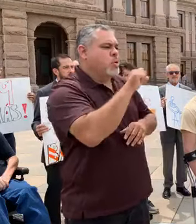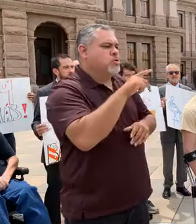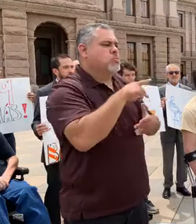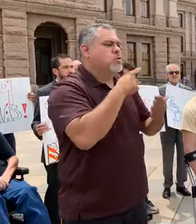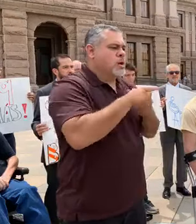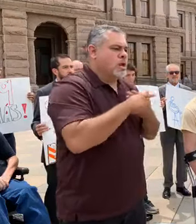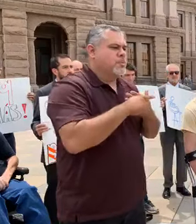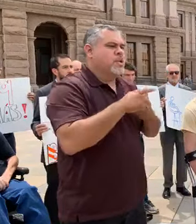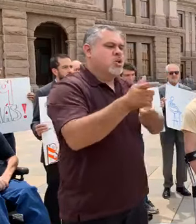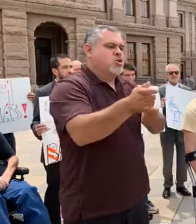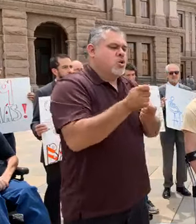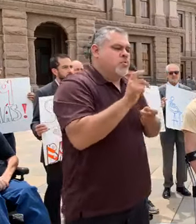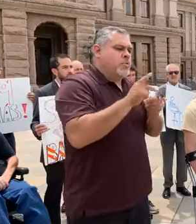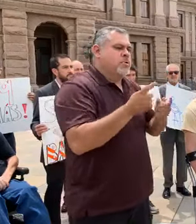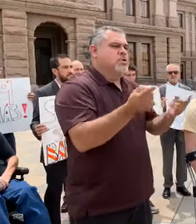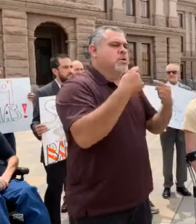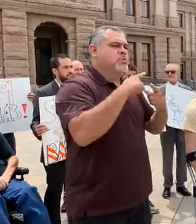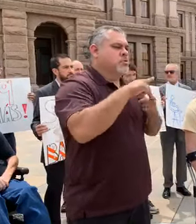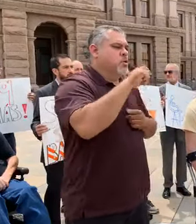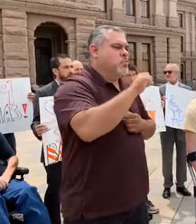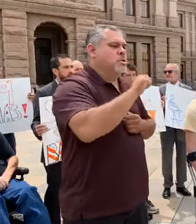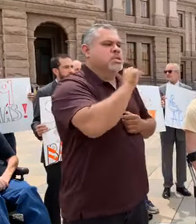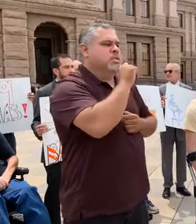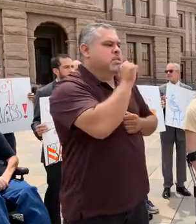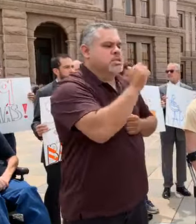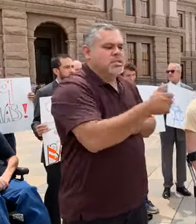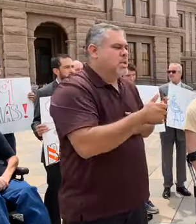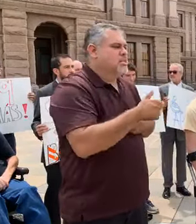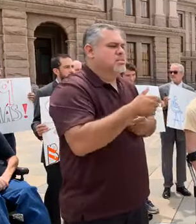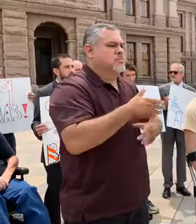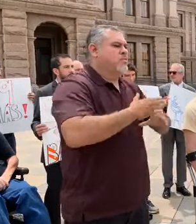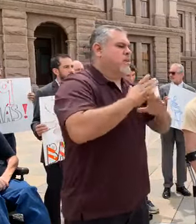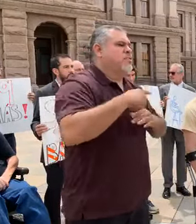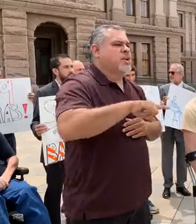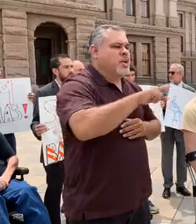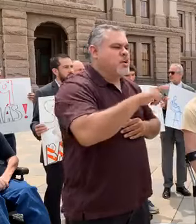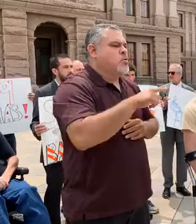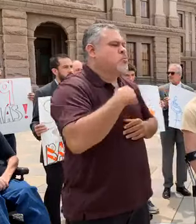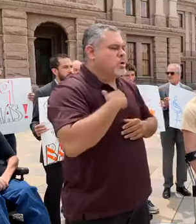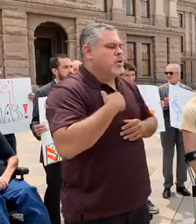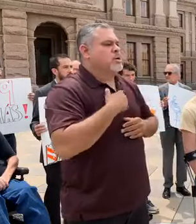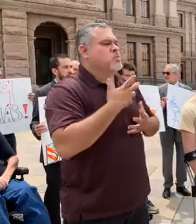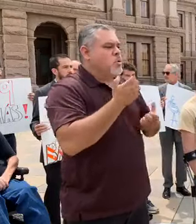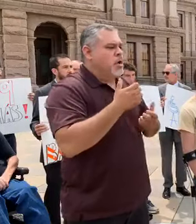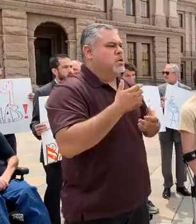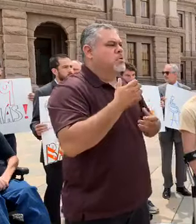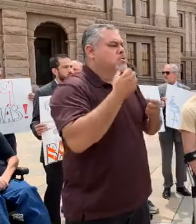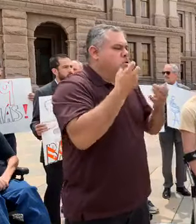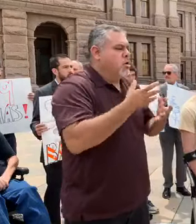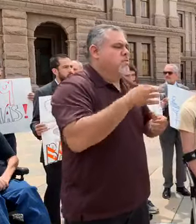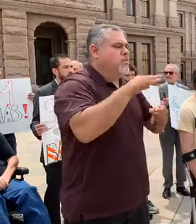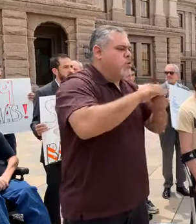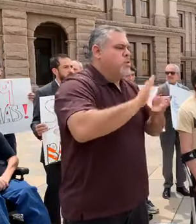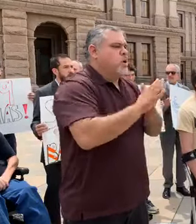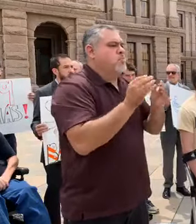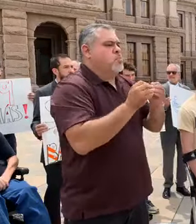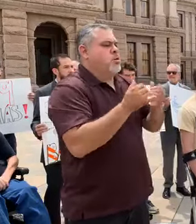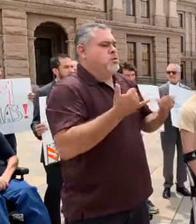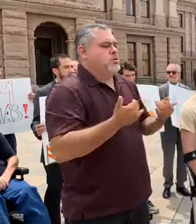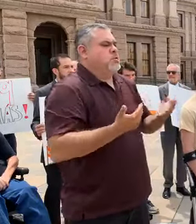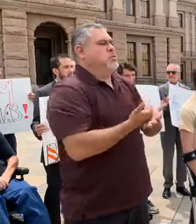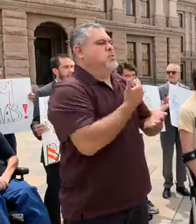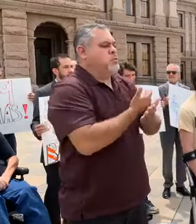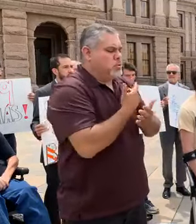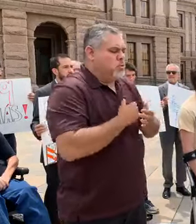polls, doesn't deter them. We fight to modernize voting, making it easier and less onerous. SB 9